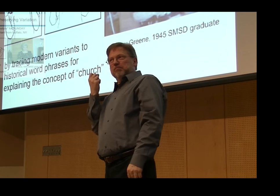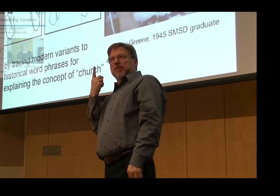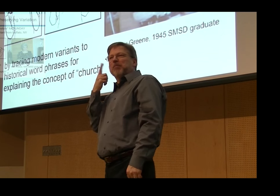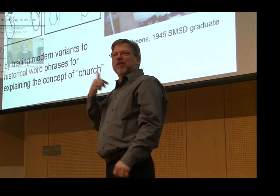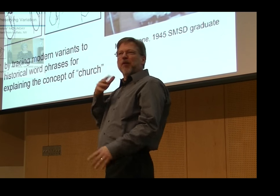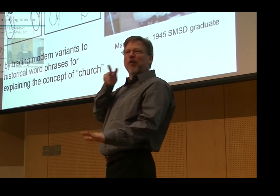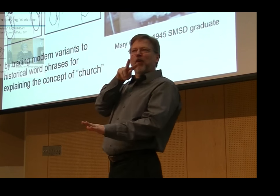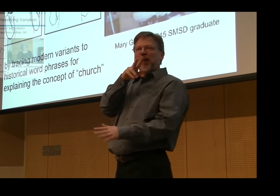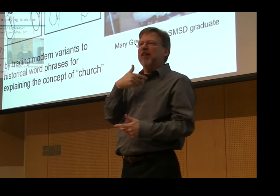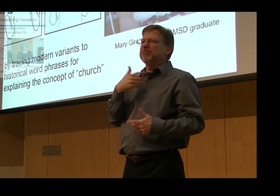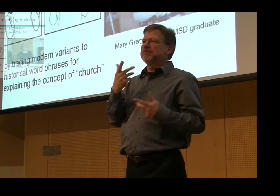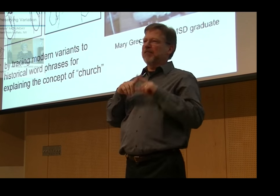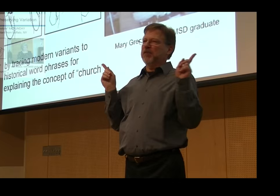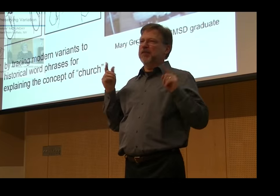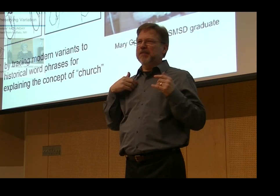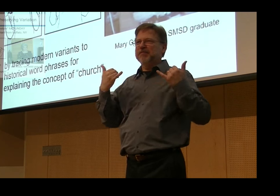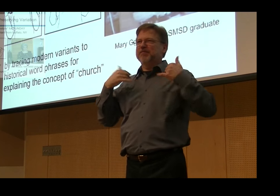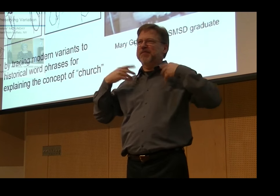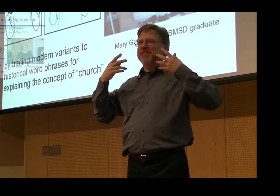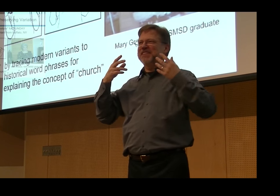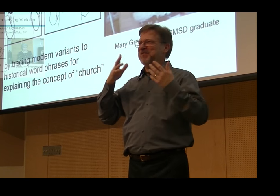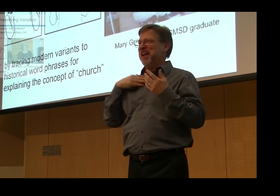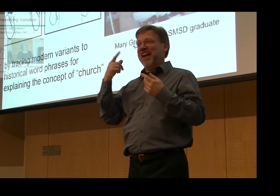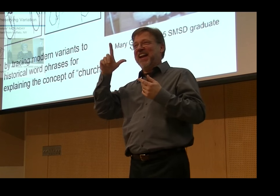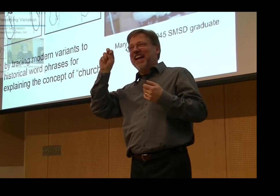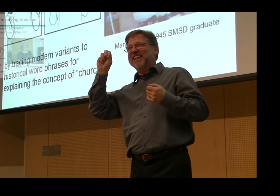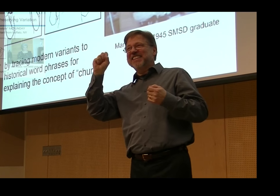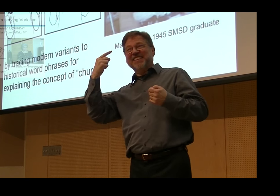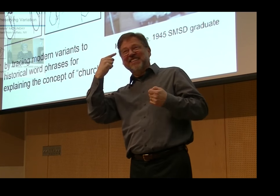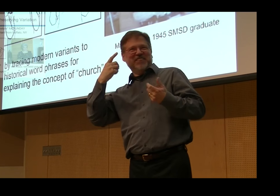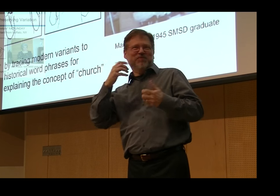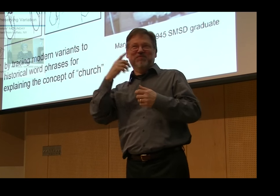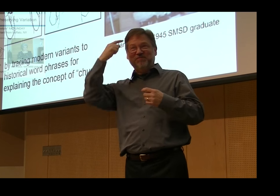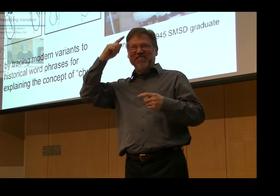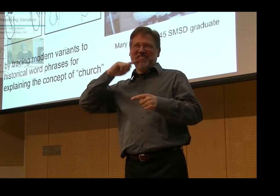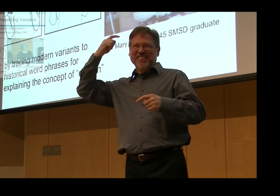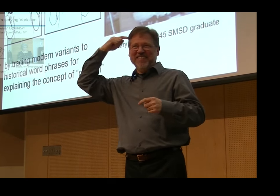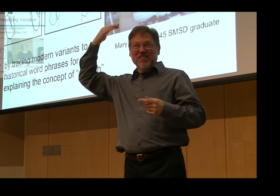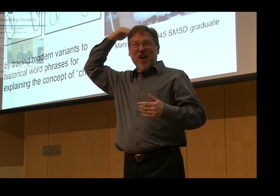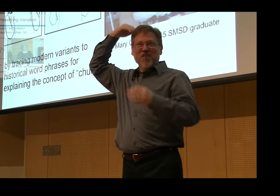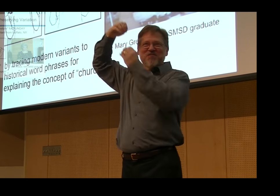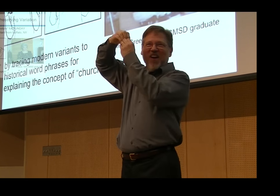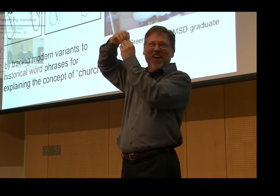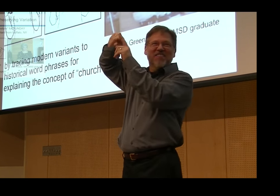And we can trace them back to, we can trace them then down the generations to Mary Green's form.